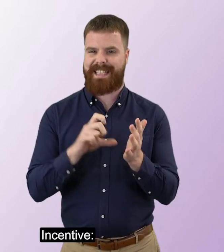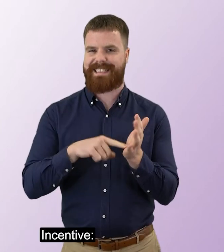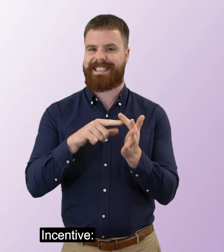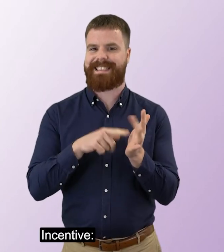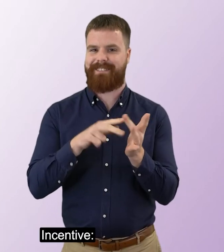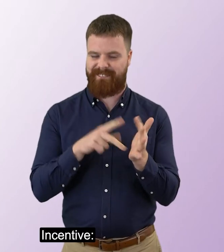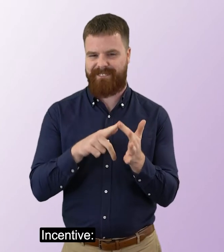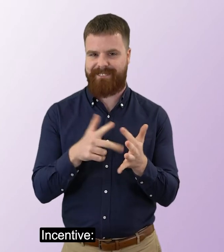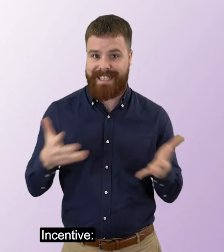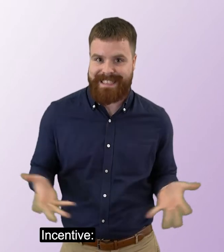Incentive